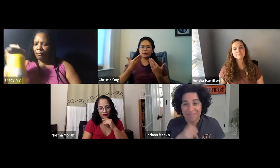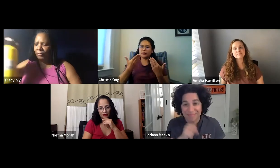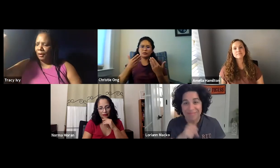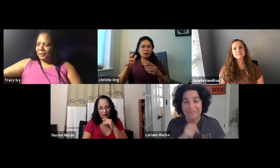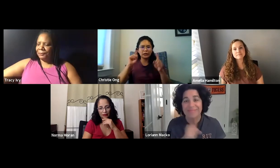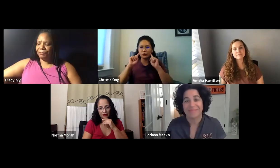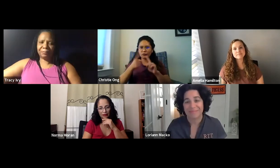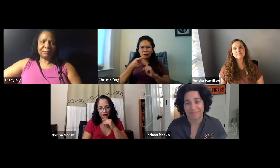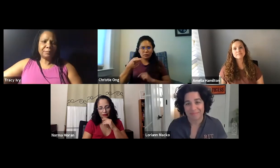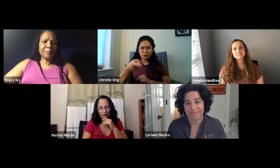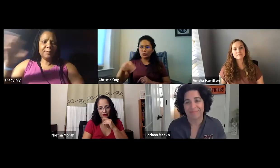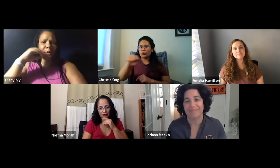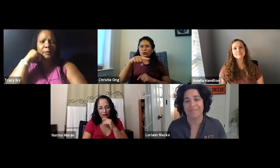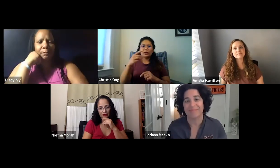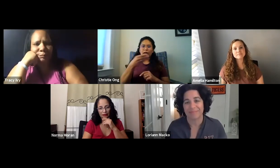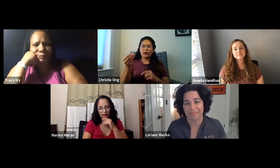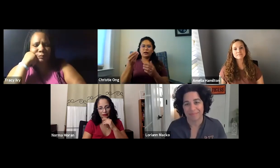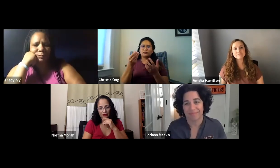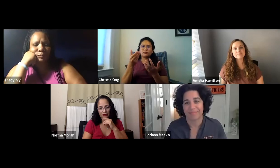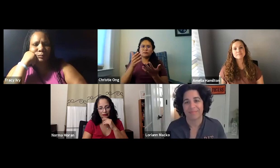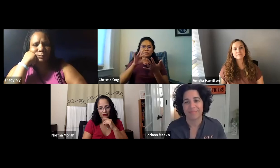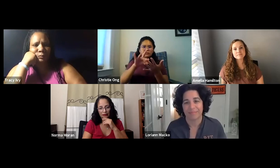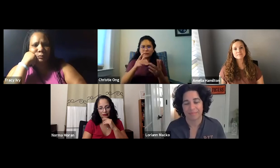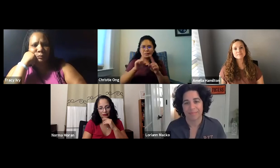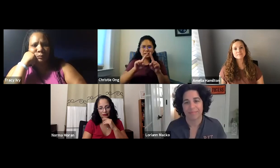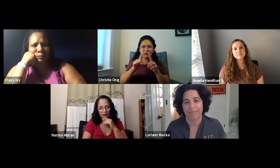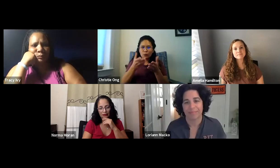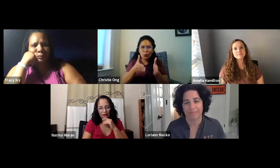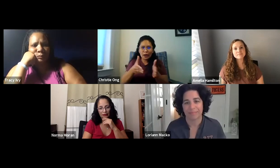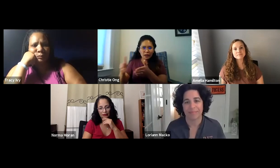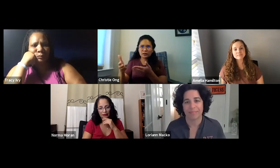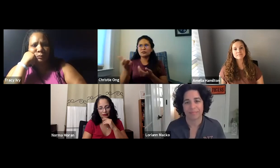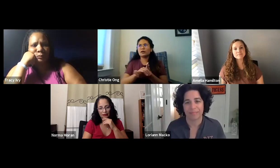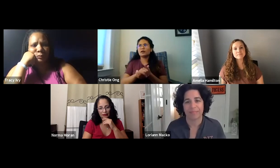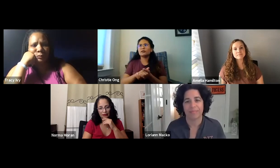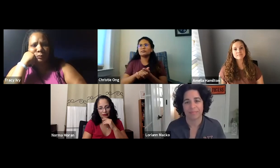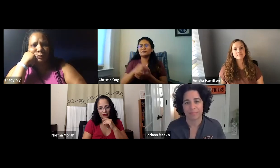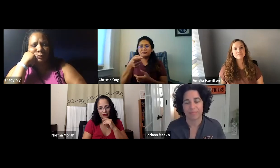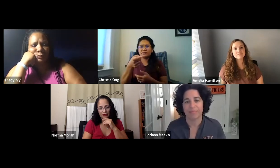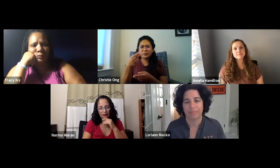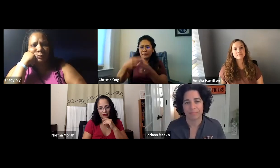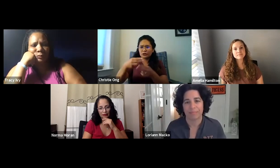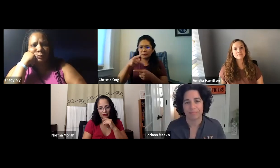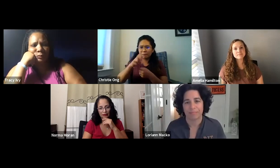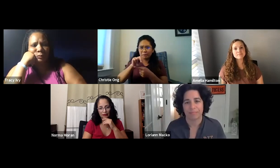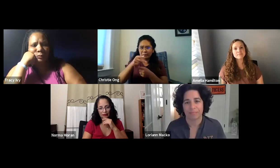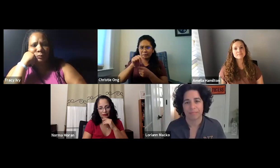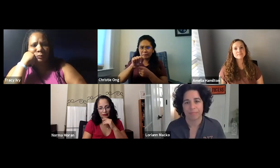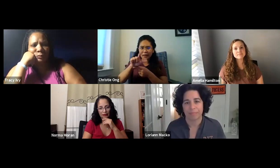major and program. I'm sure they would be happy to hear from you. You can reach out and contribute in so many ways.